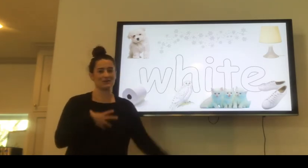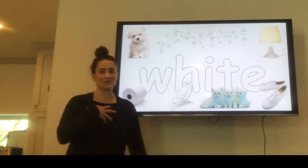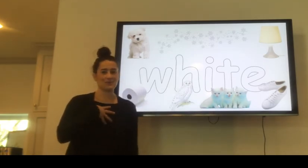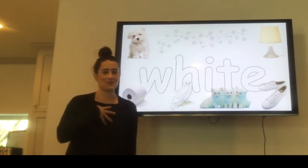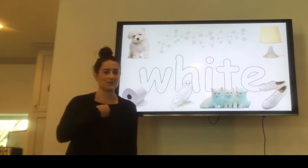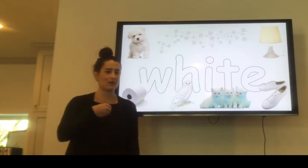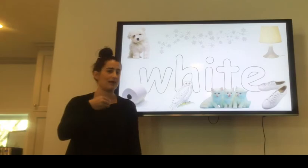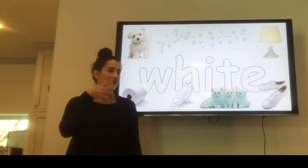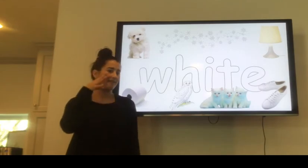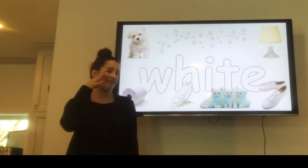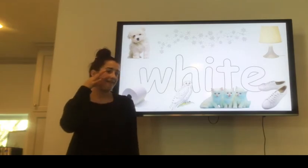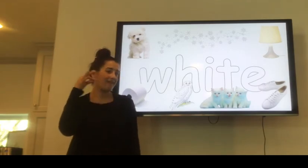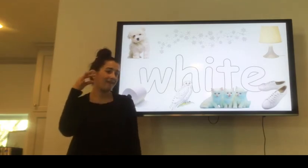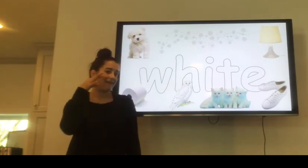White kittens.